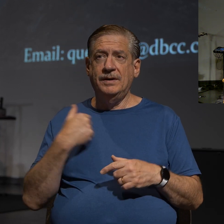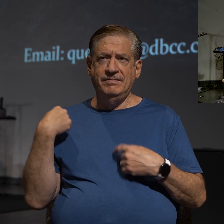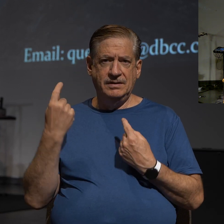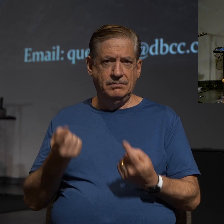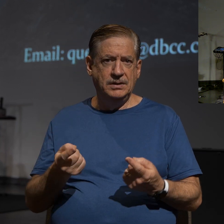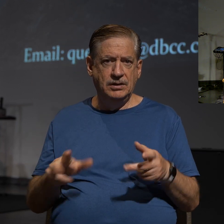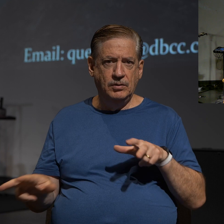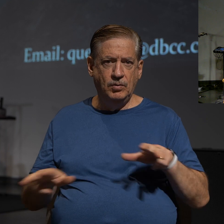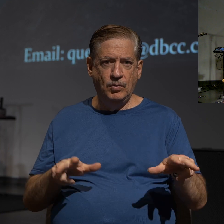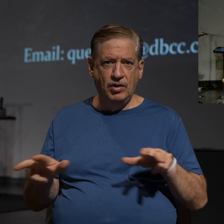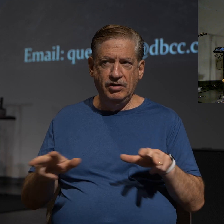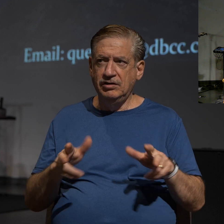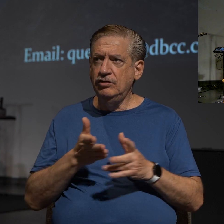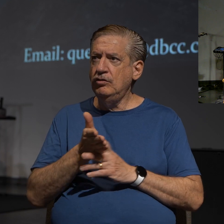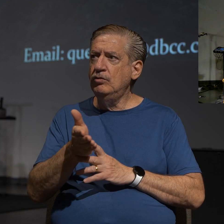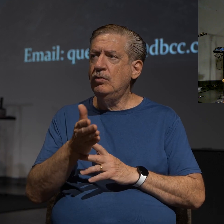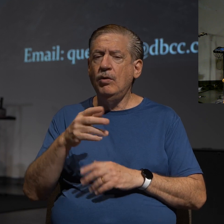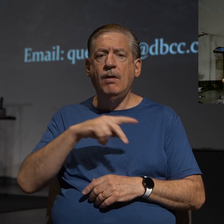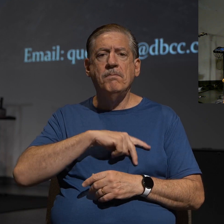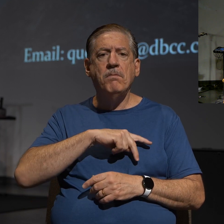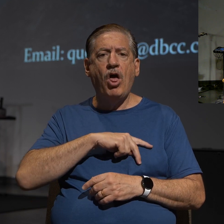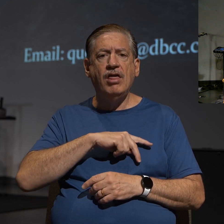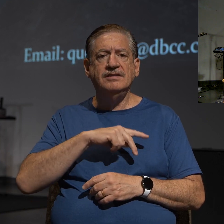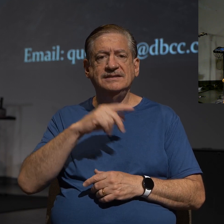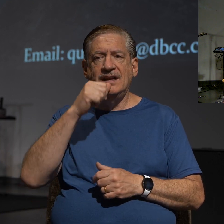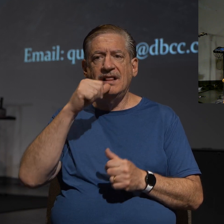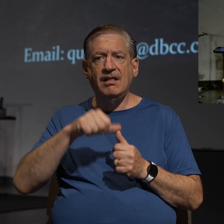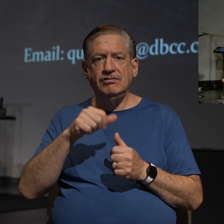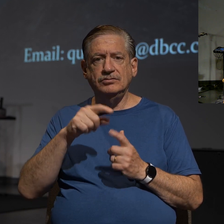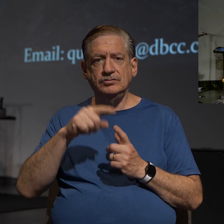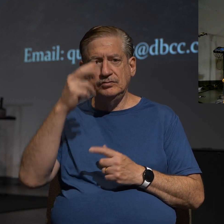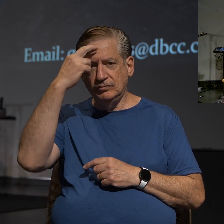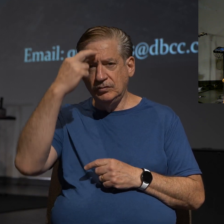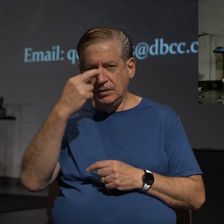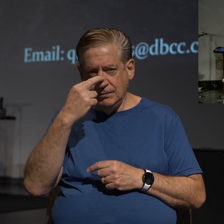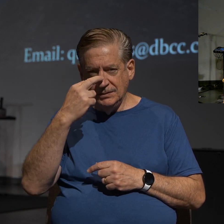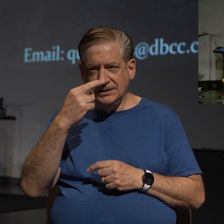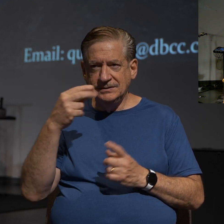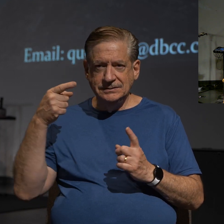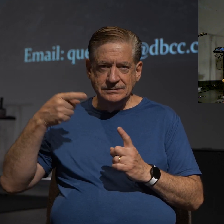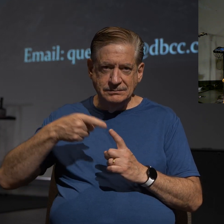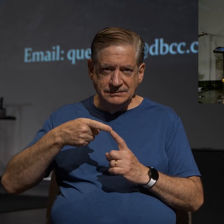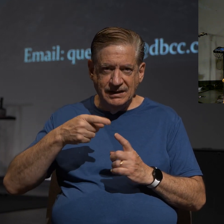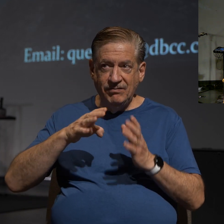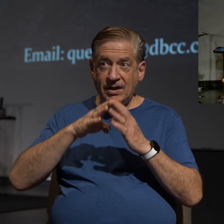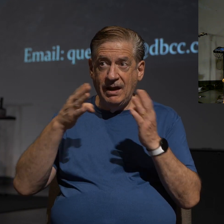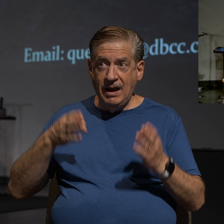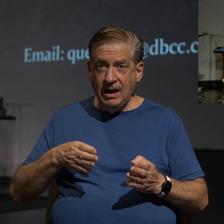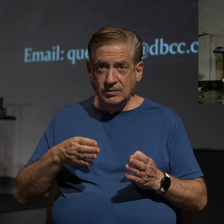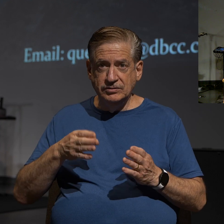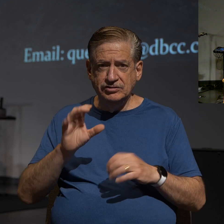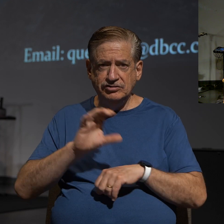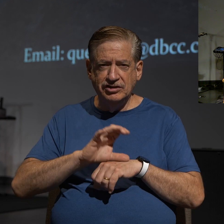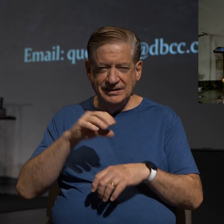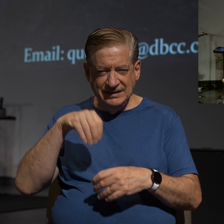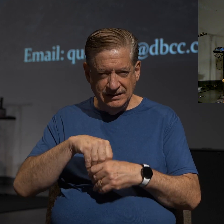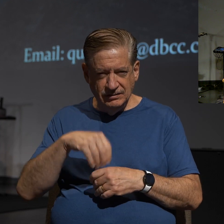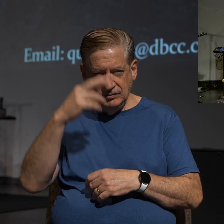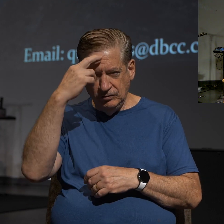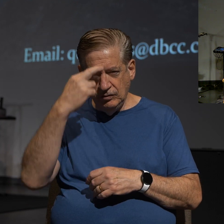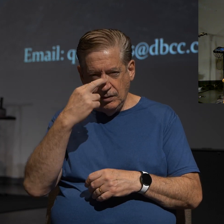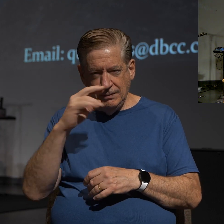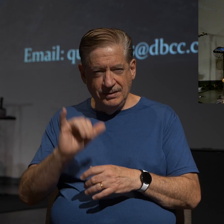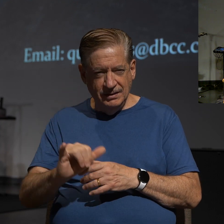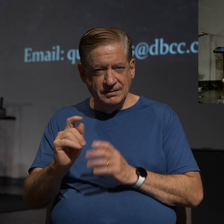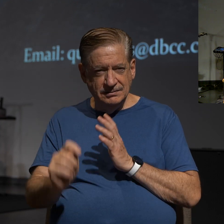through Paul's letter to the Romans, specifically the house churches that were in Rome at this time.